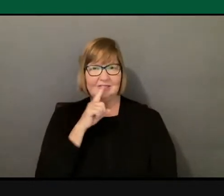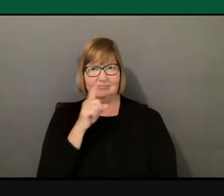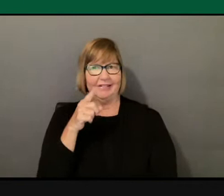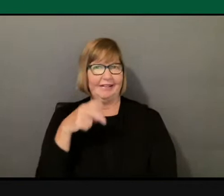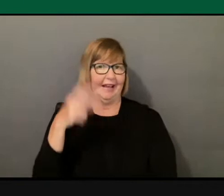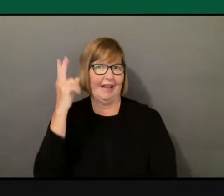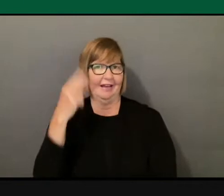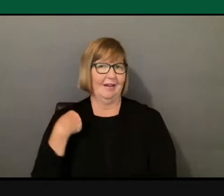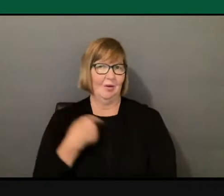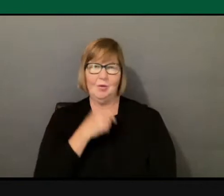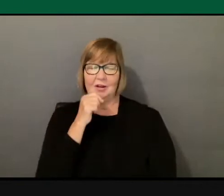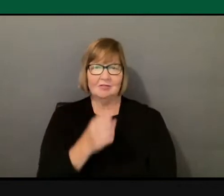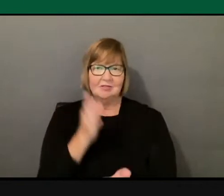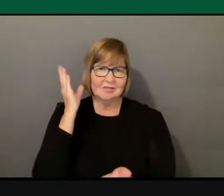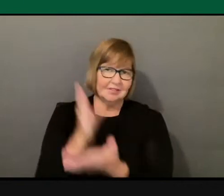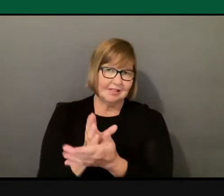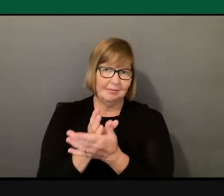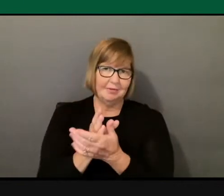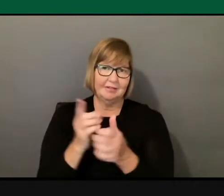stop it?